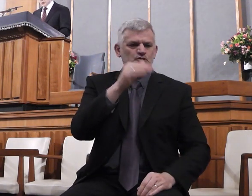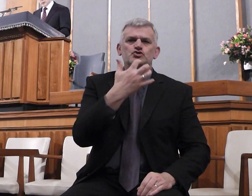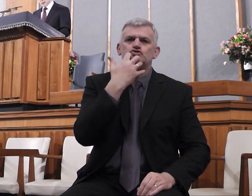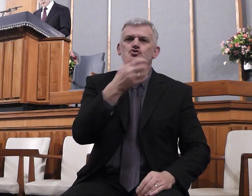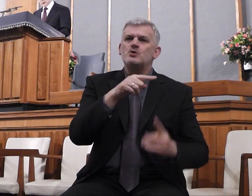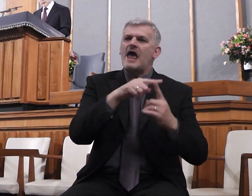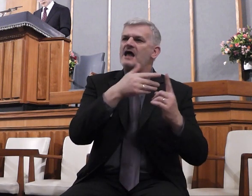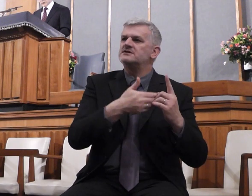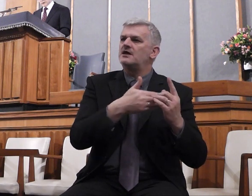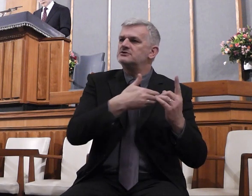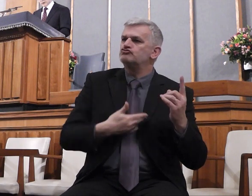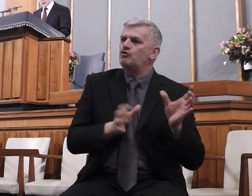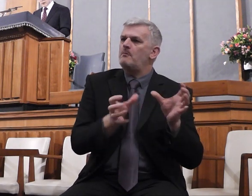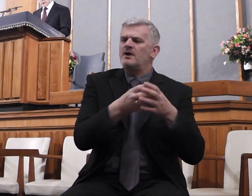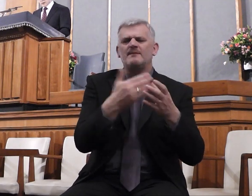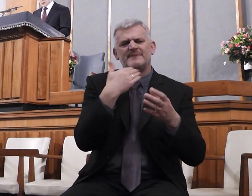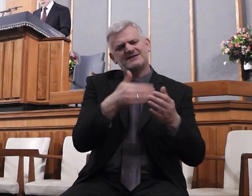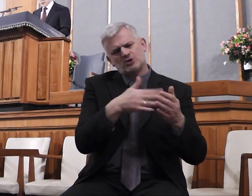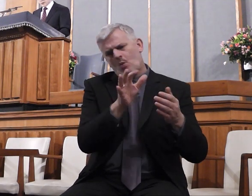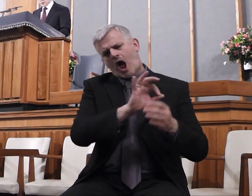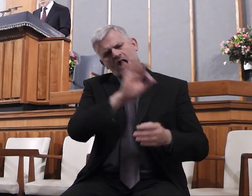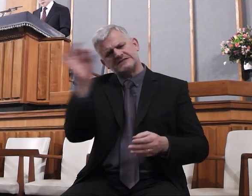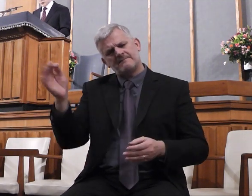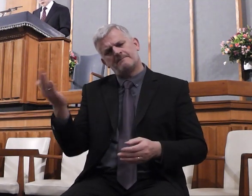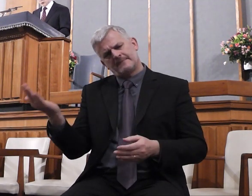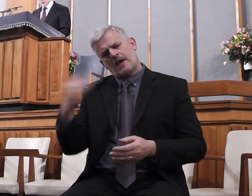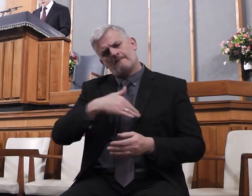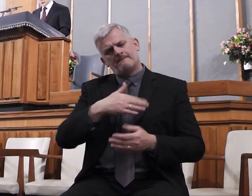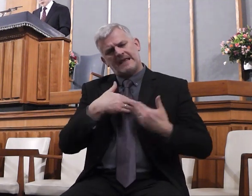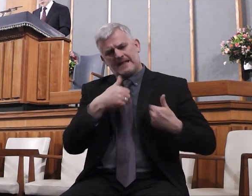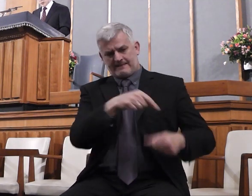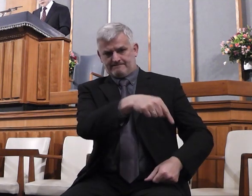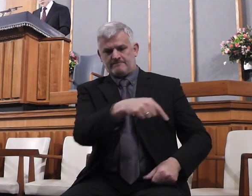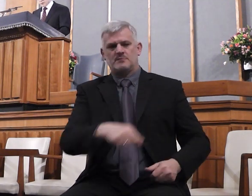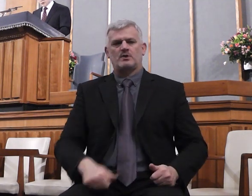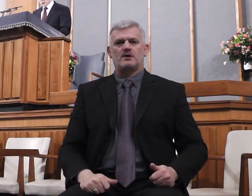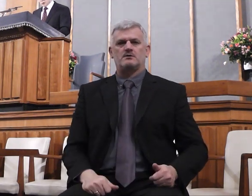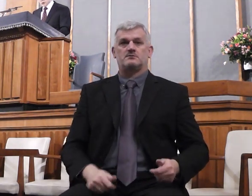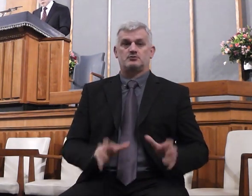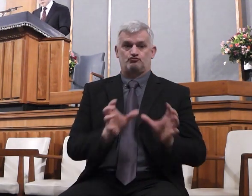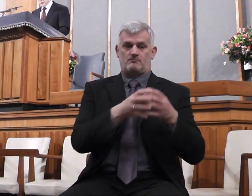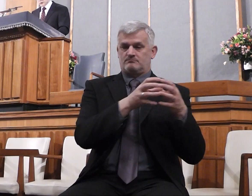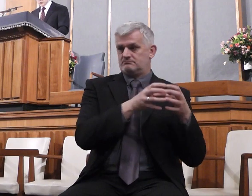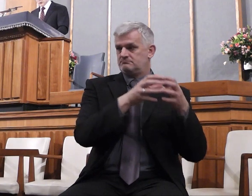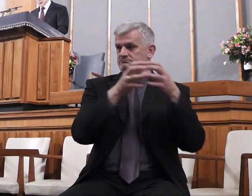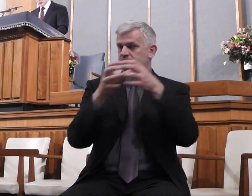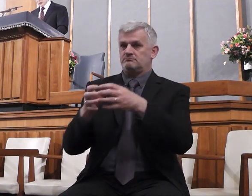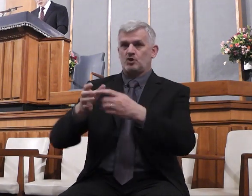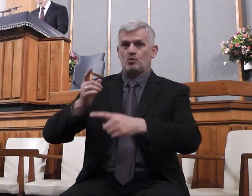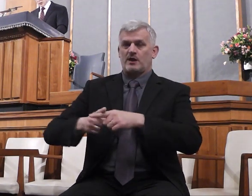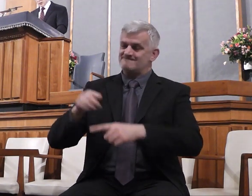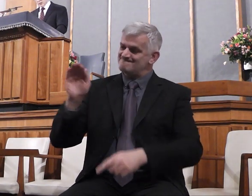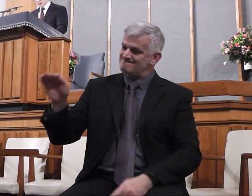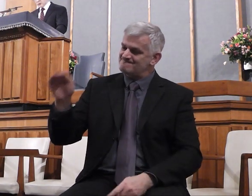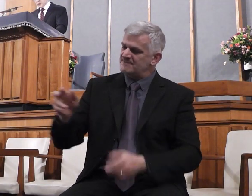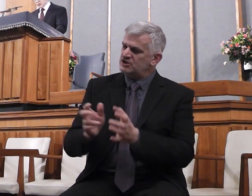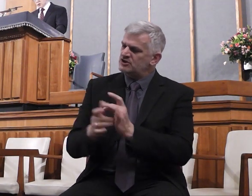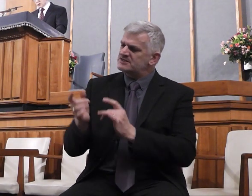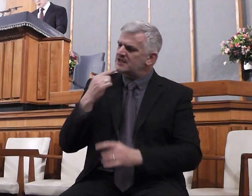and heal his servant. When they came to Jesus, they besought him instantly, saying that he was